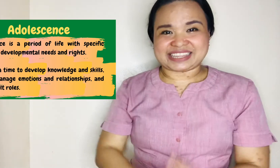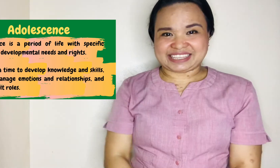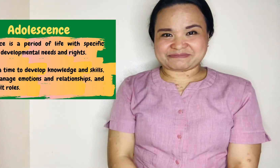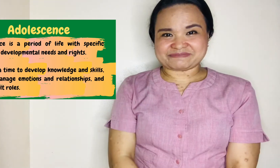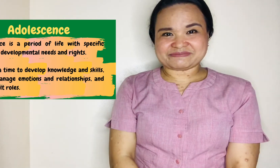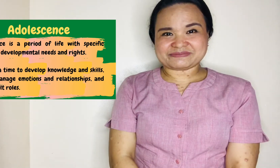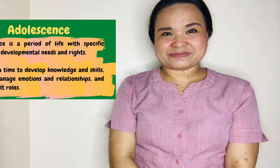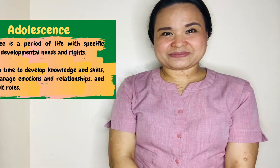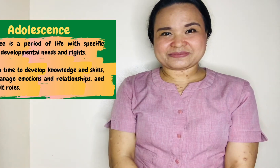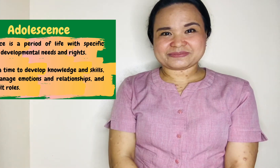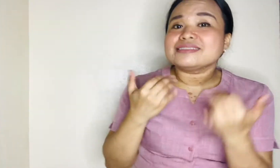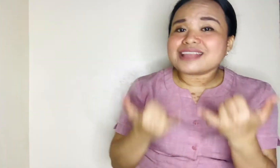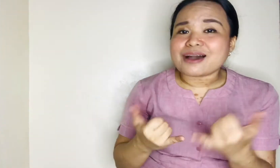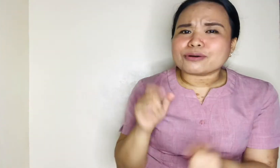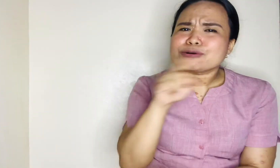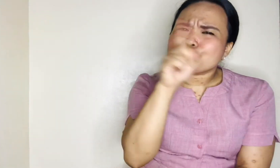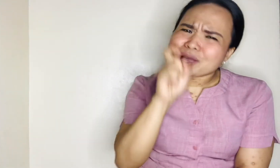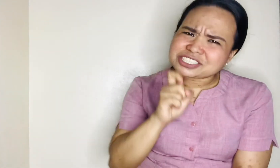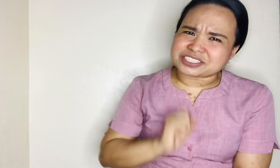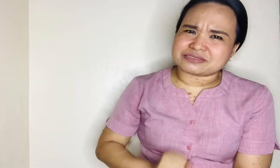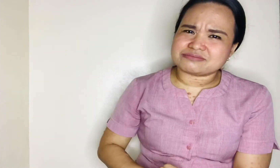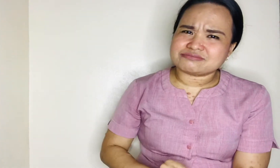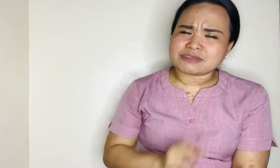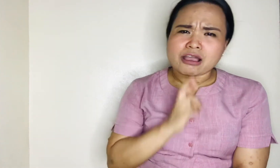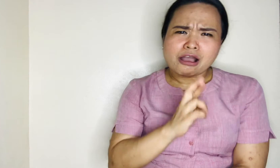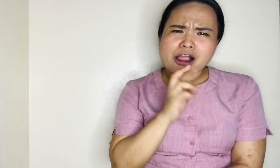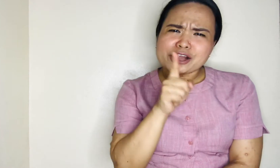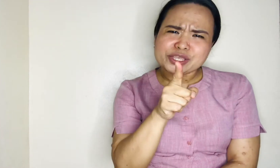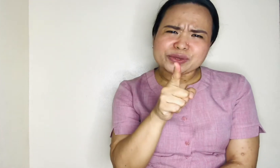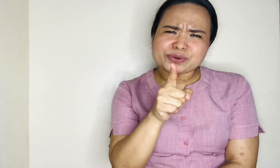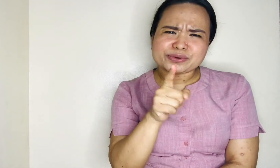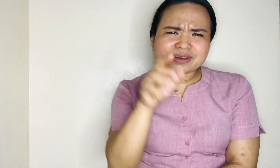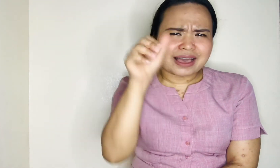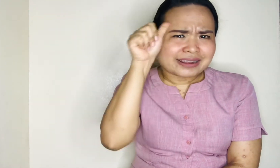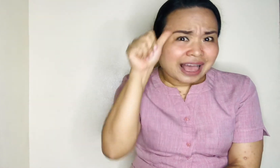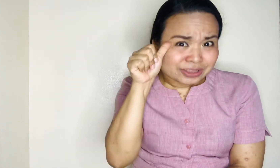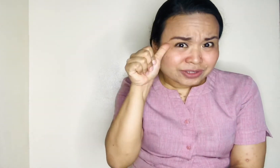Now, question. Are you an adult?